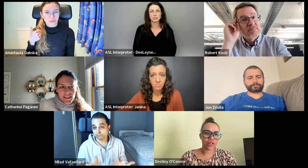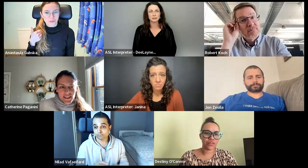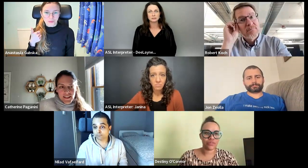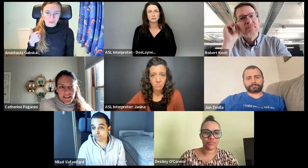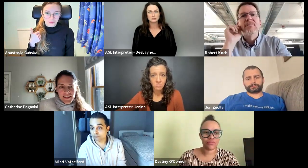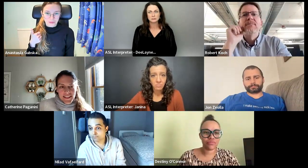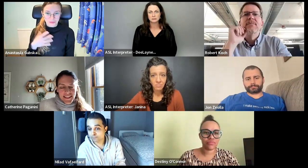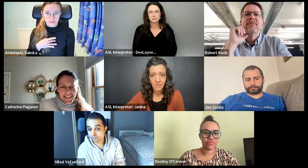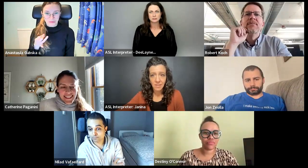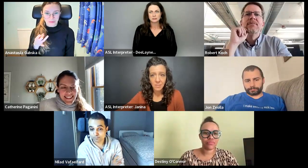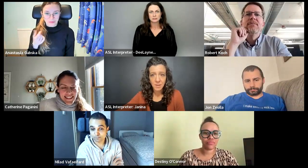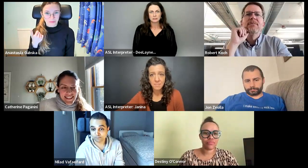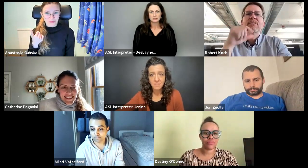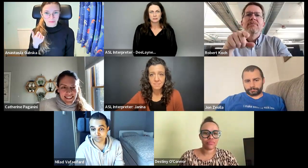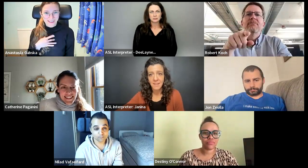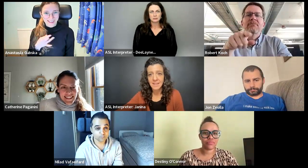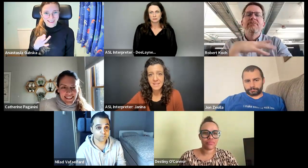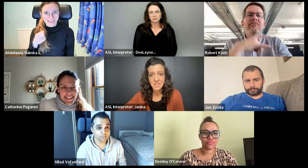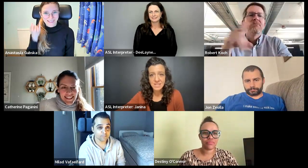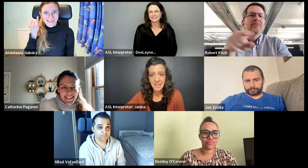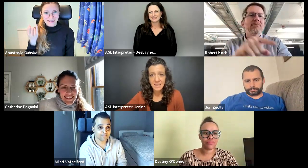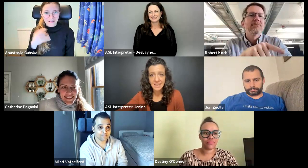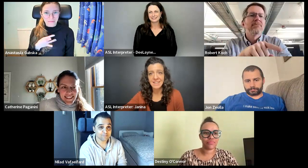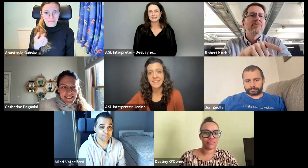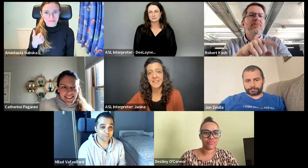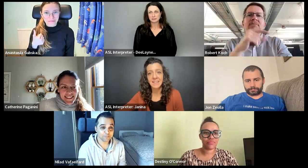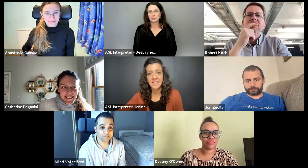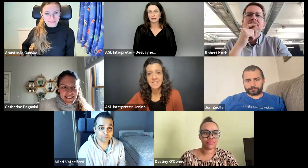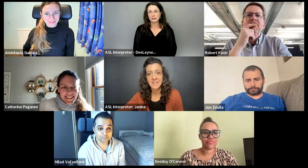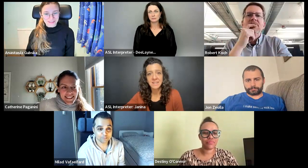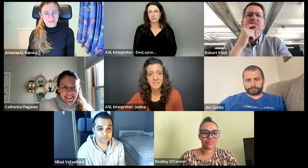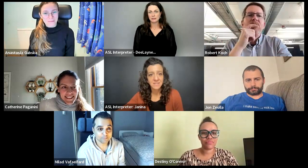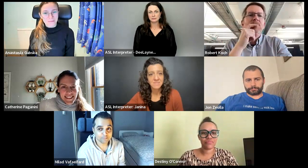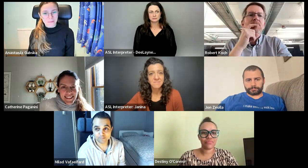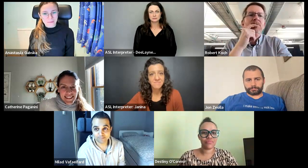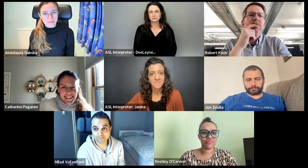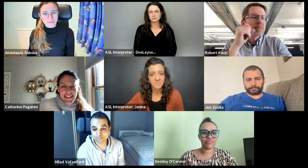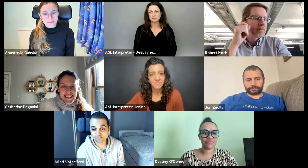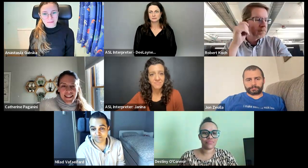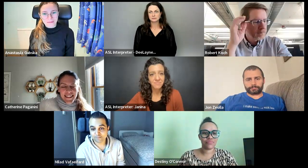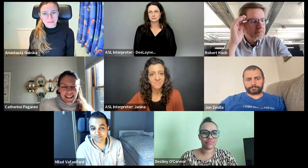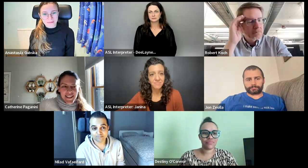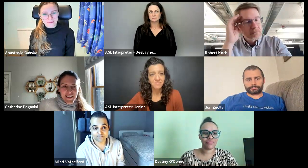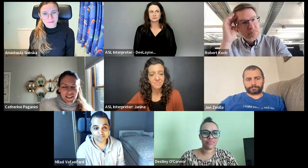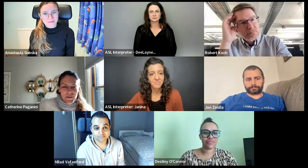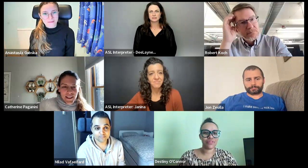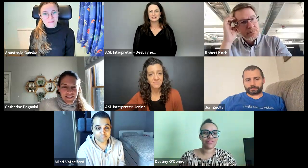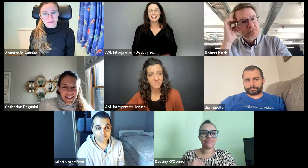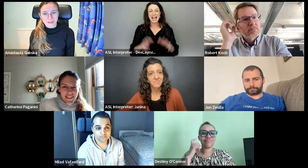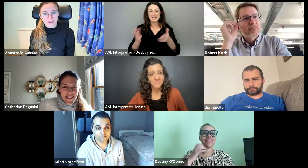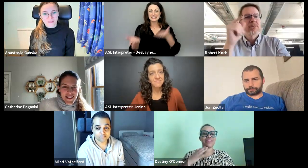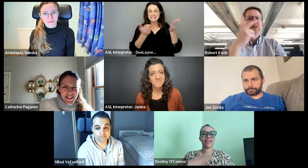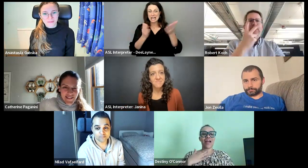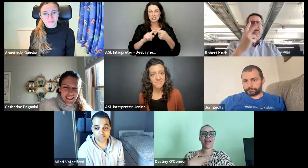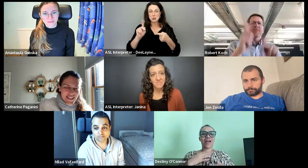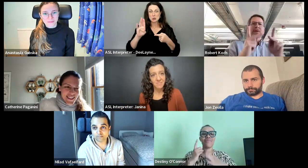just, it's just an idea. Thumbs up. Anastasia says, I like it. I like that idea. You can take it, take you to KubeCon,